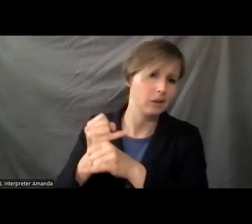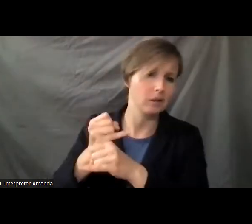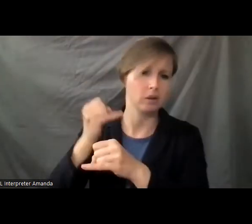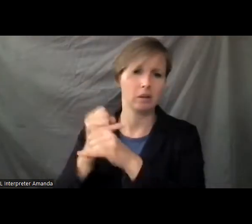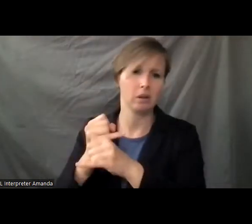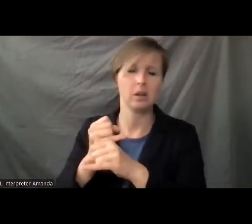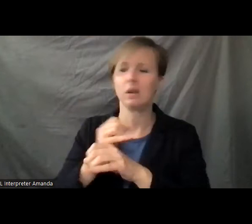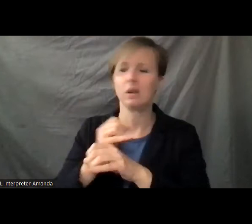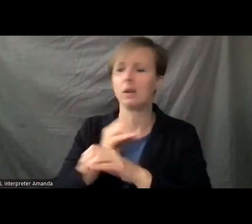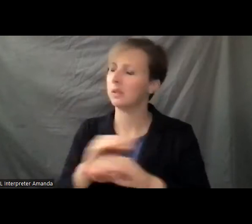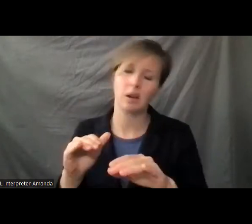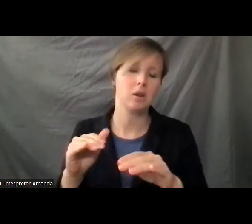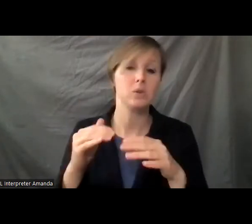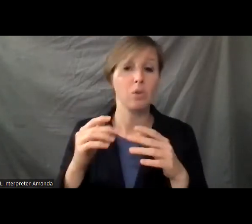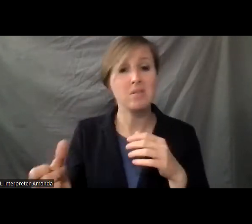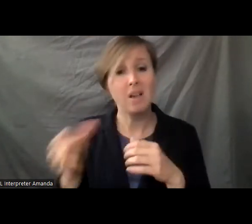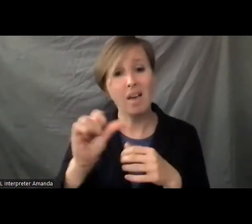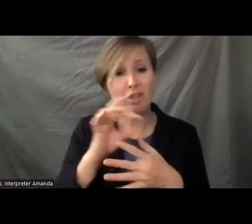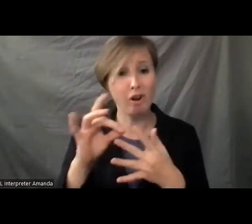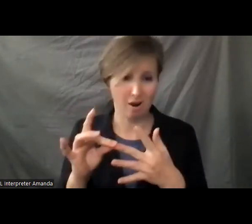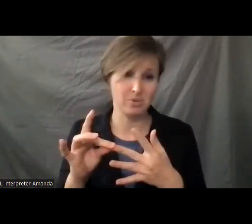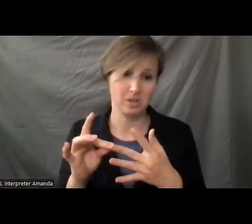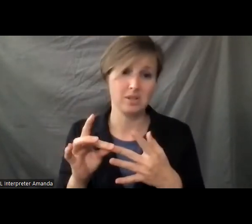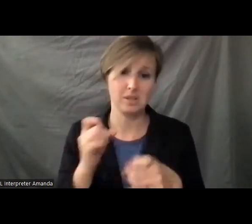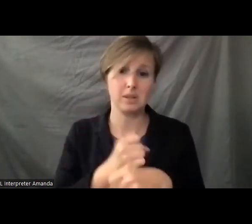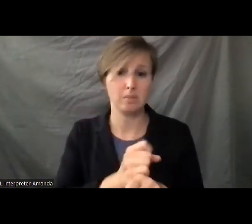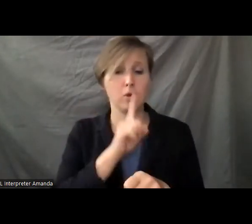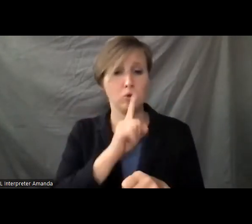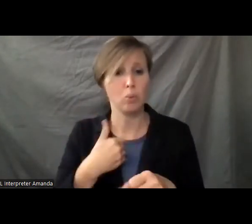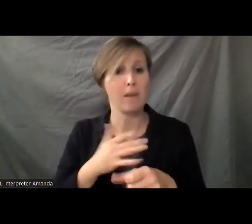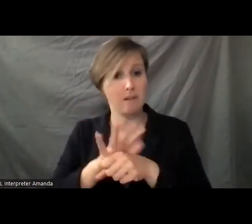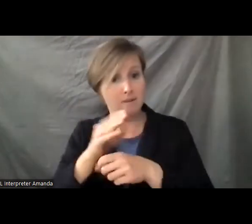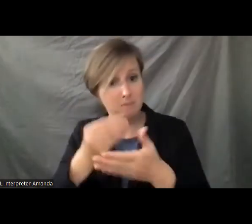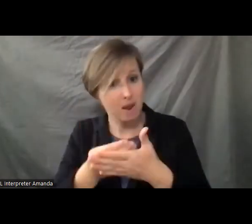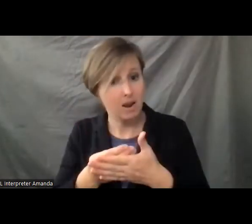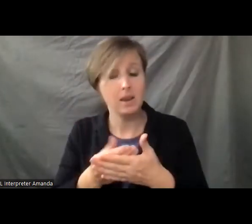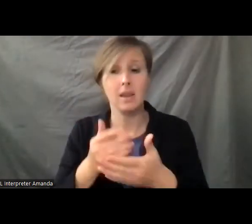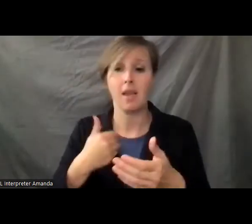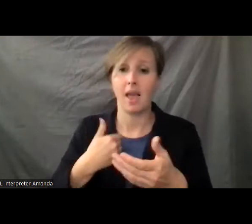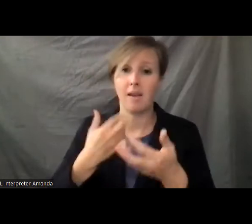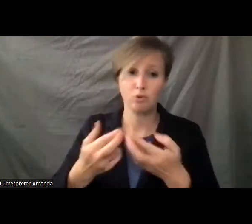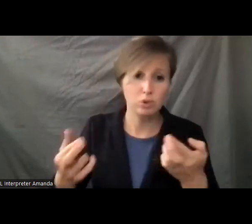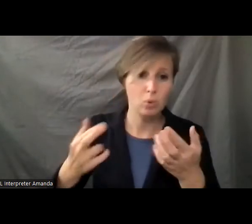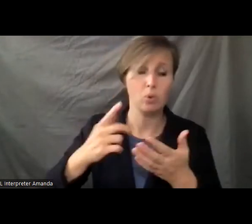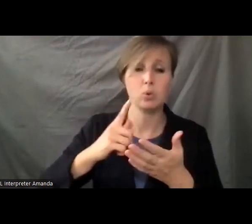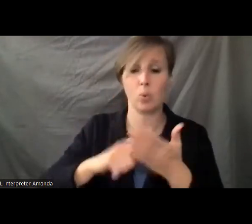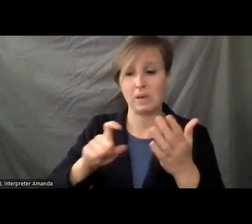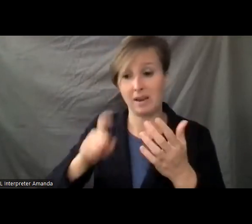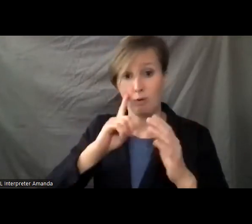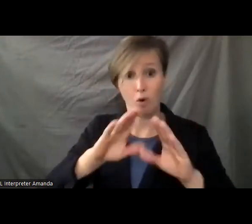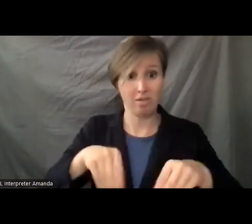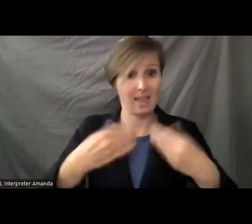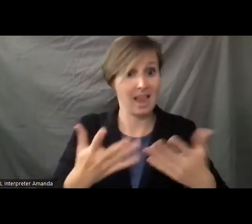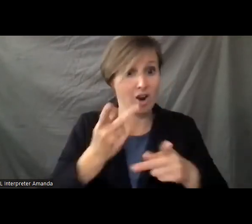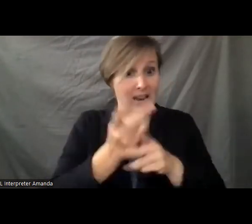that we can do right now to make sure that we have the funding and the resources necessary for caregivers, and